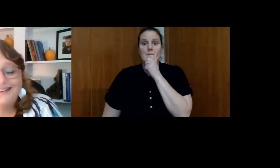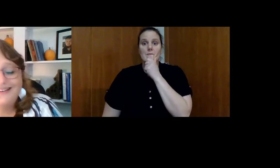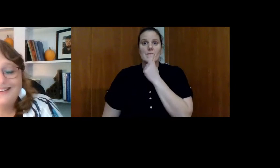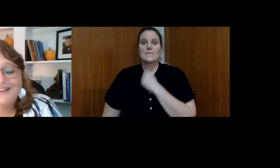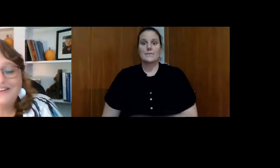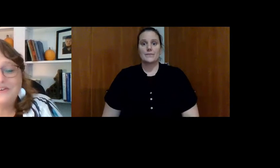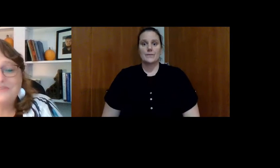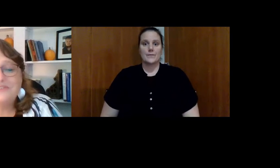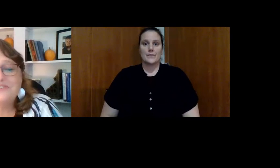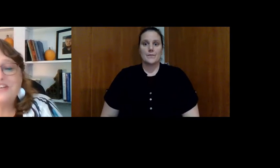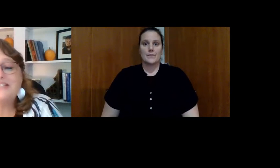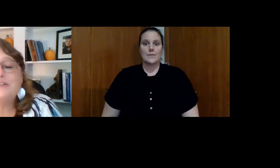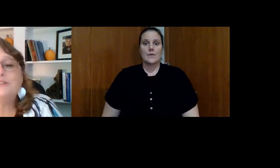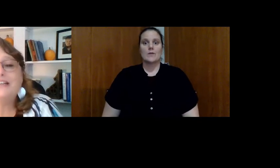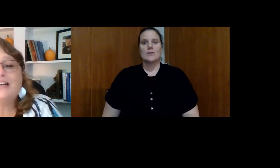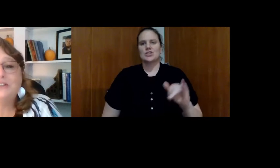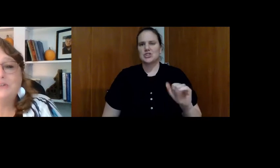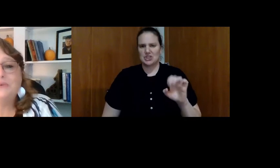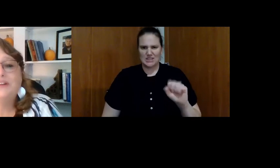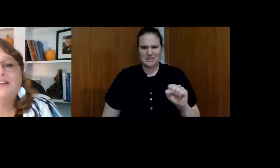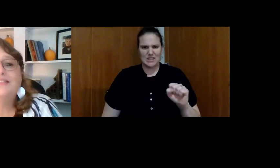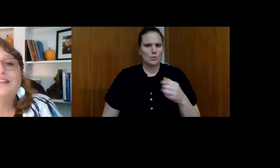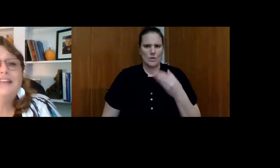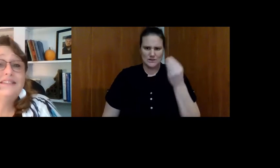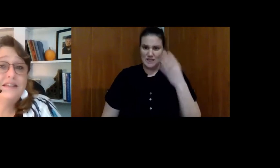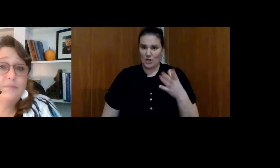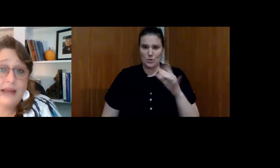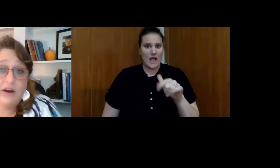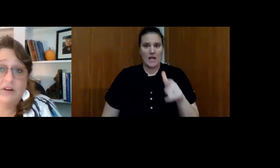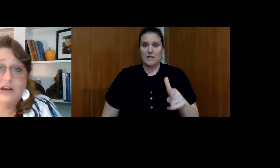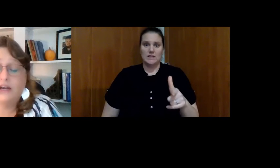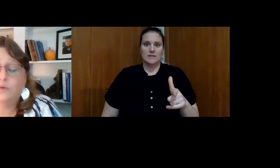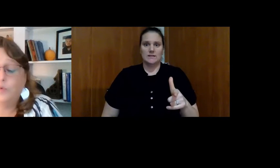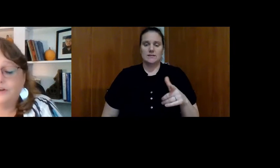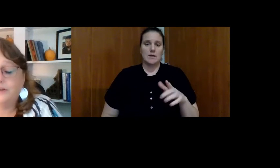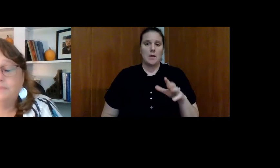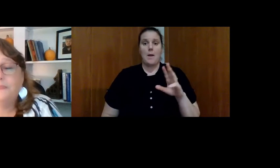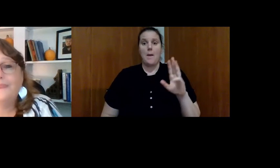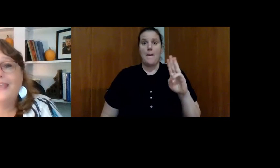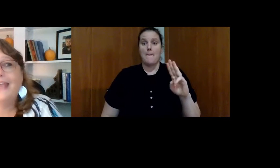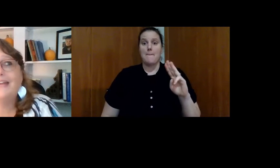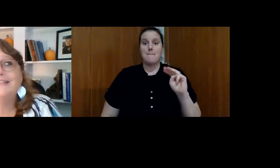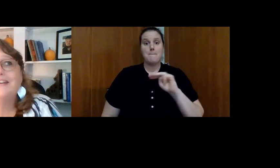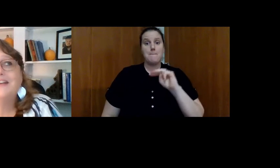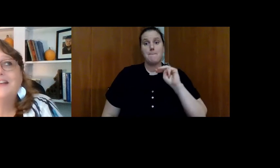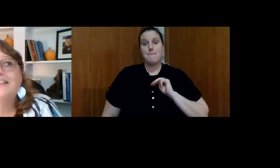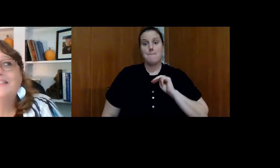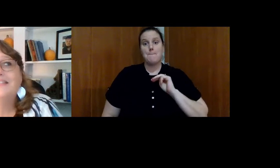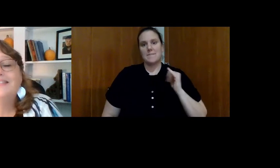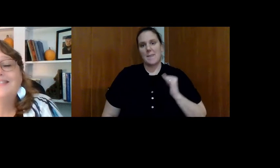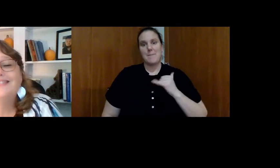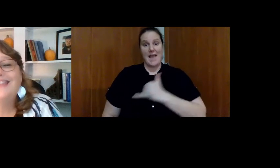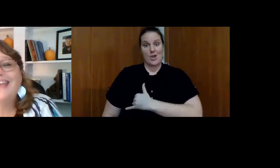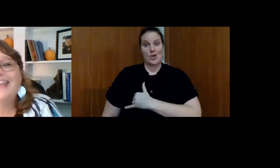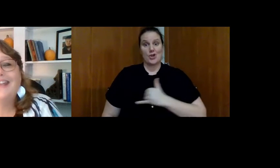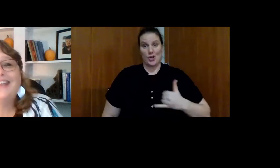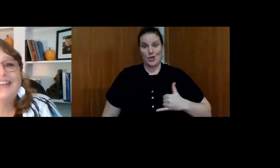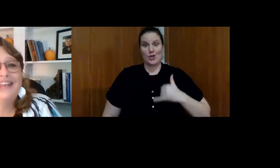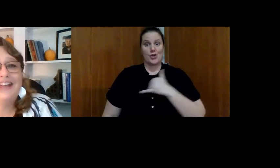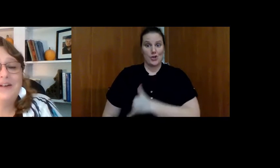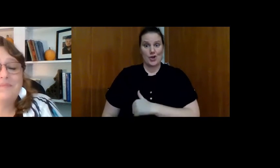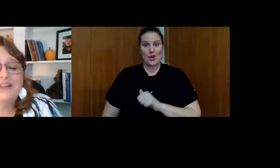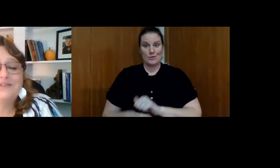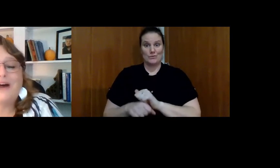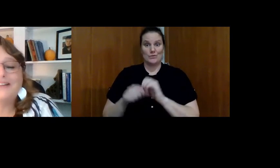He, you know, Jesse will tell you that he is the mayor at work. And they